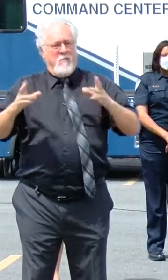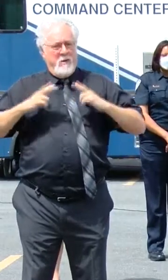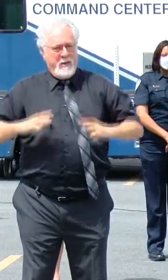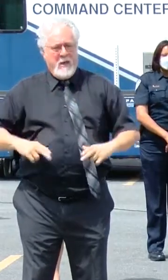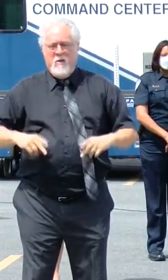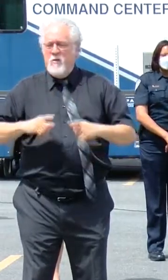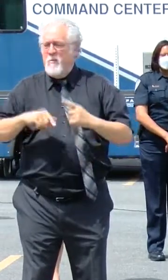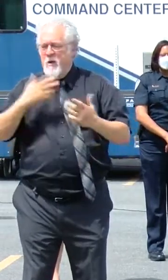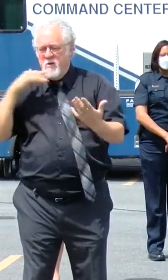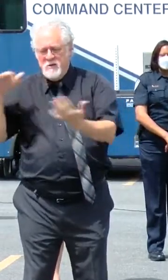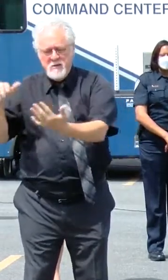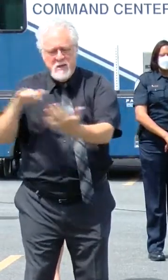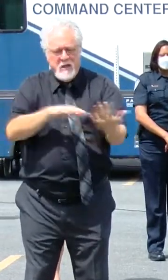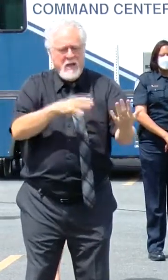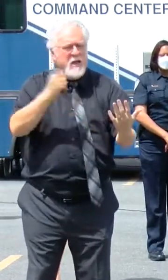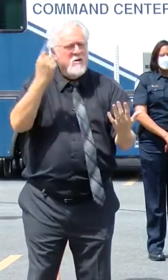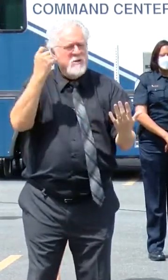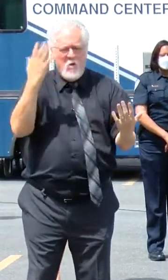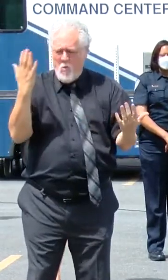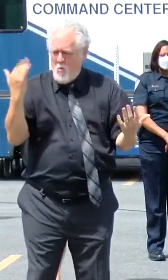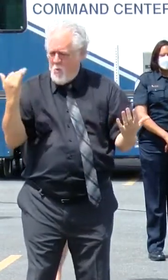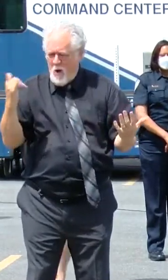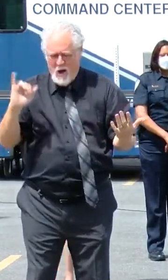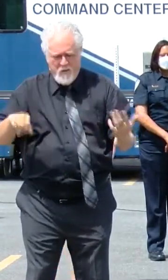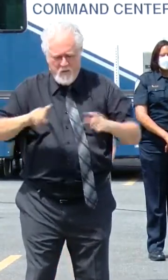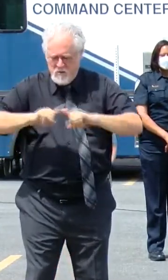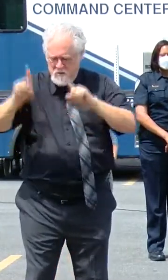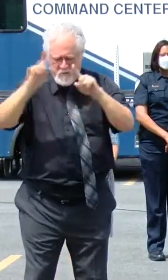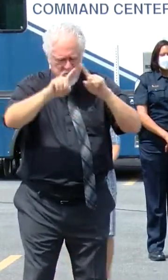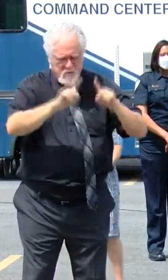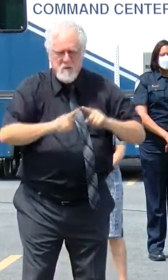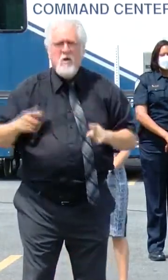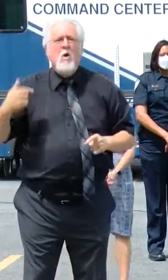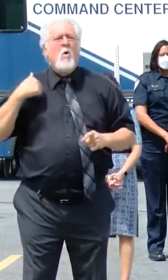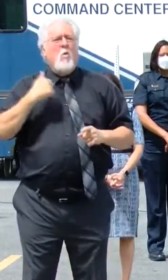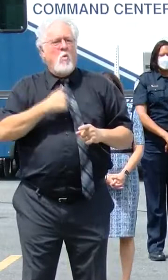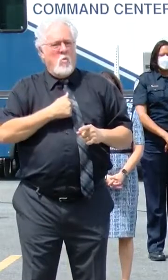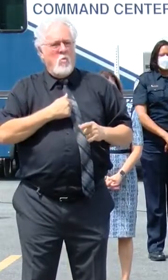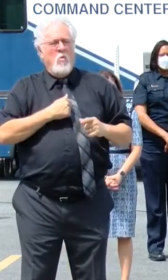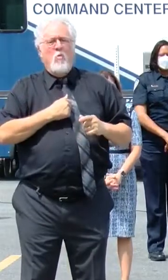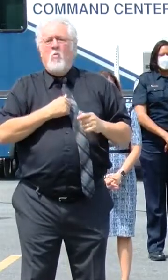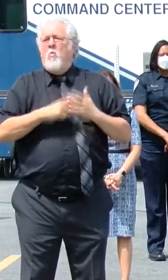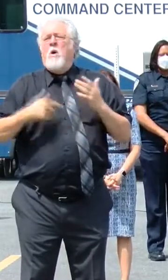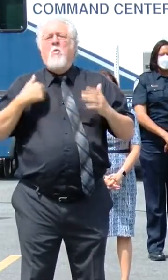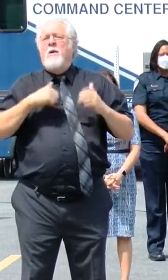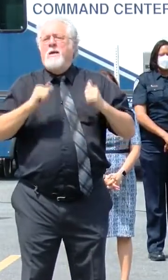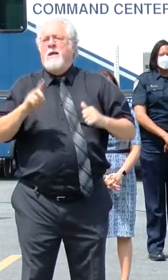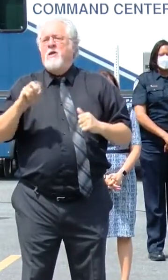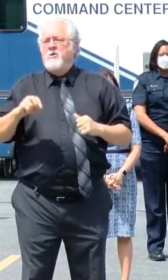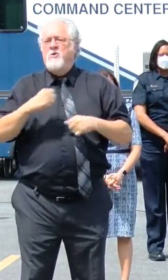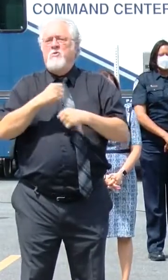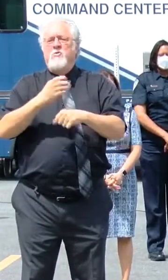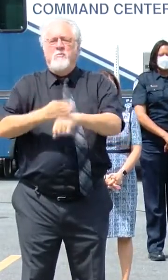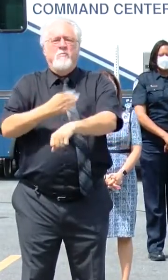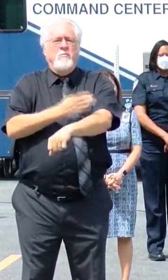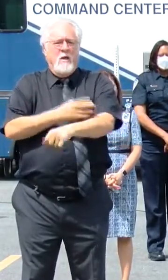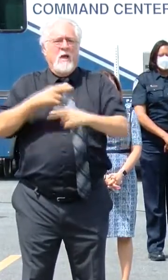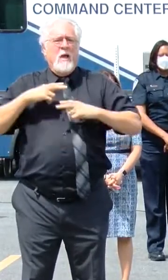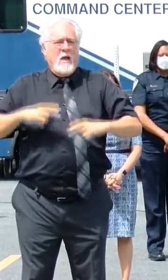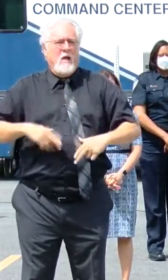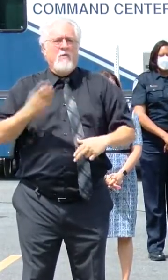why exactly there are the discrepancies, to see what we can do to make this a healthy Baton Rouge for all.